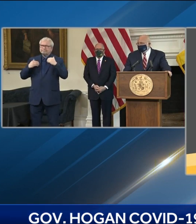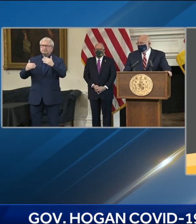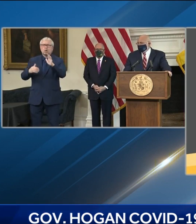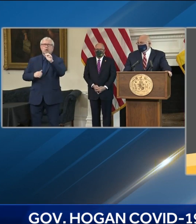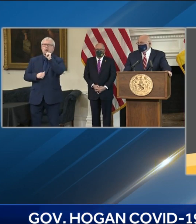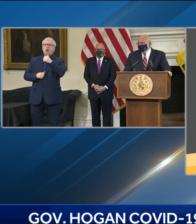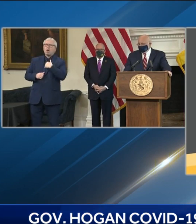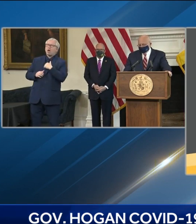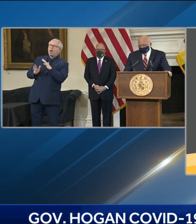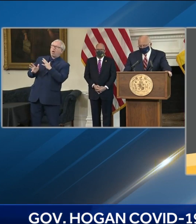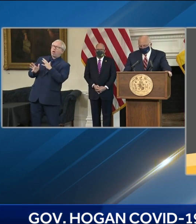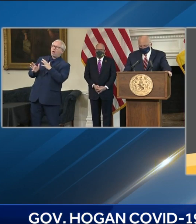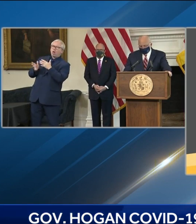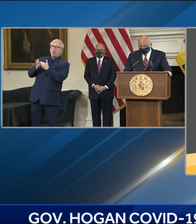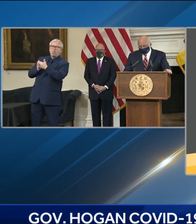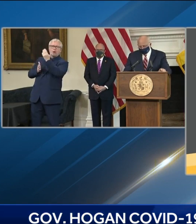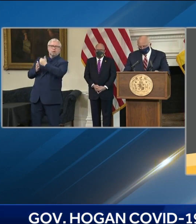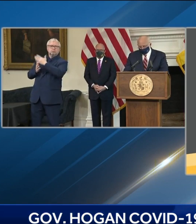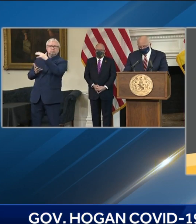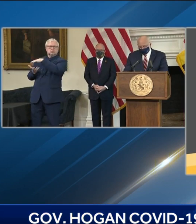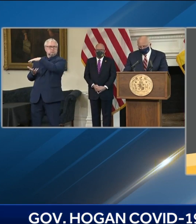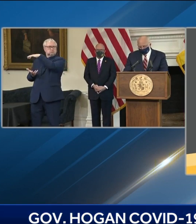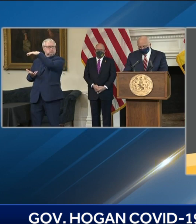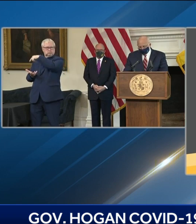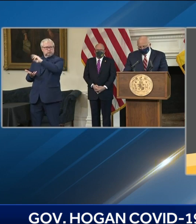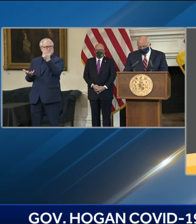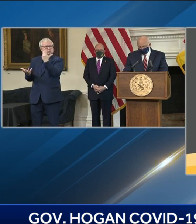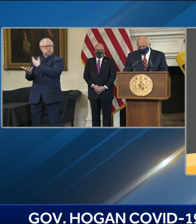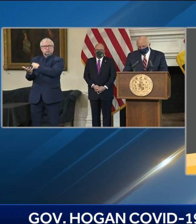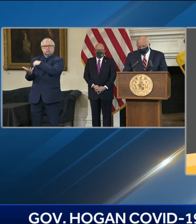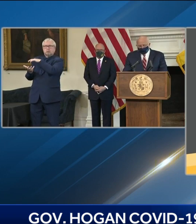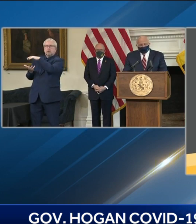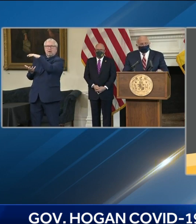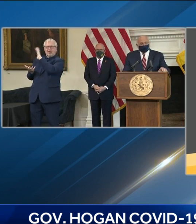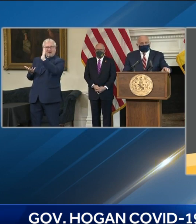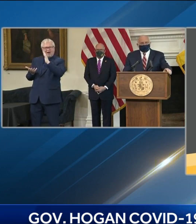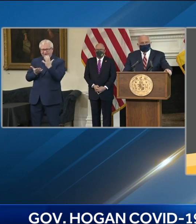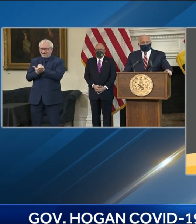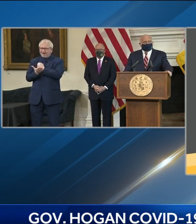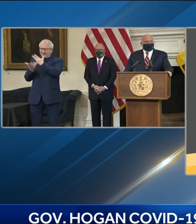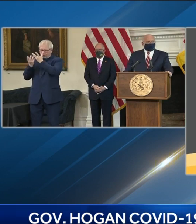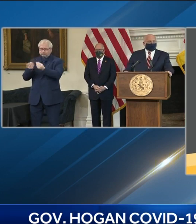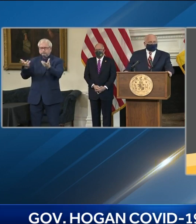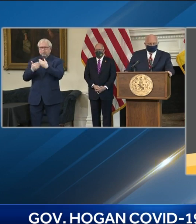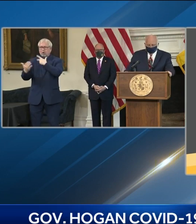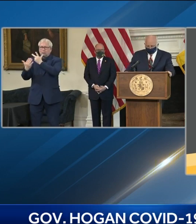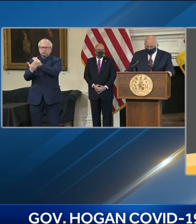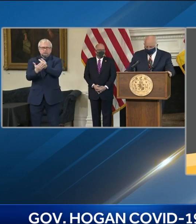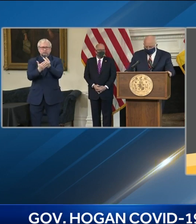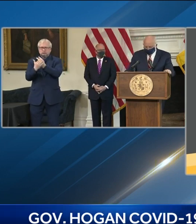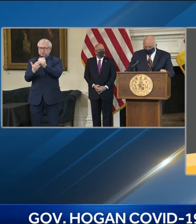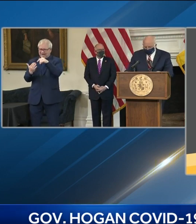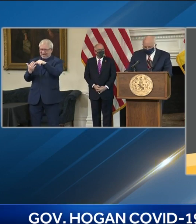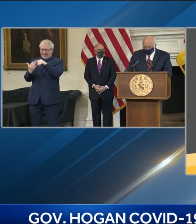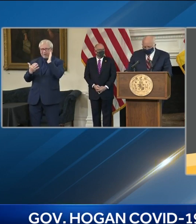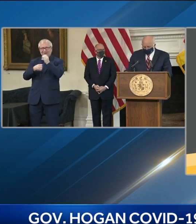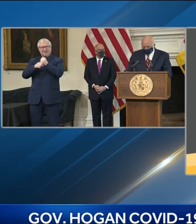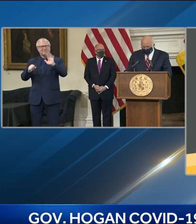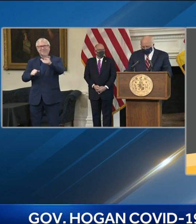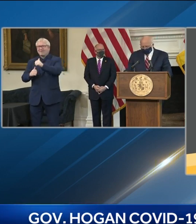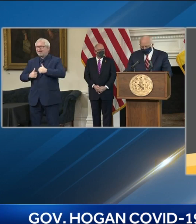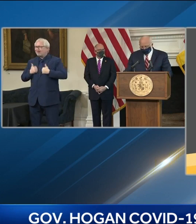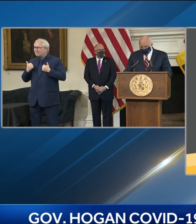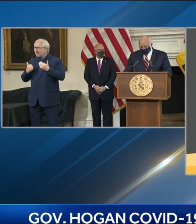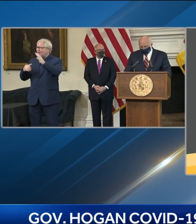This single act will help save lives. And it will allow you to do your part to